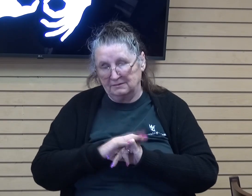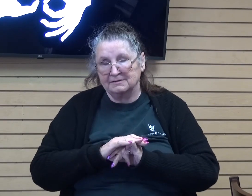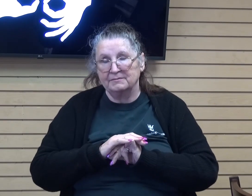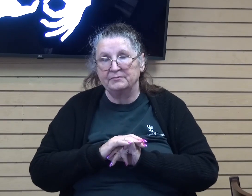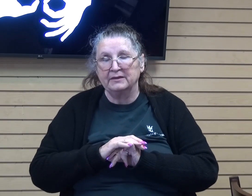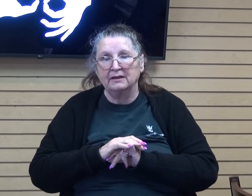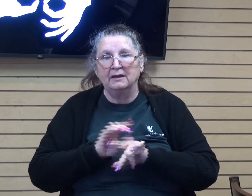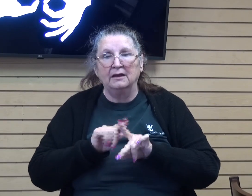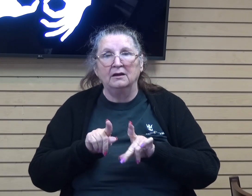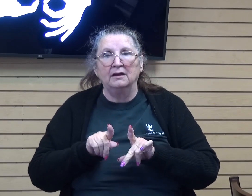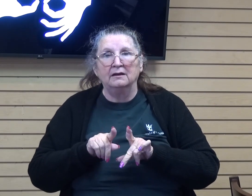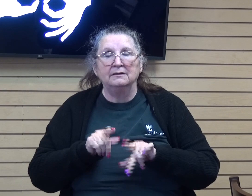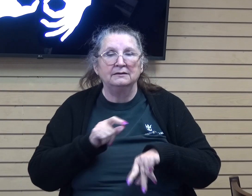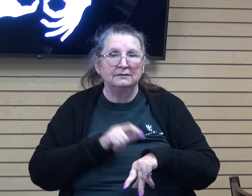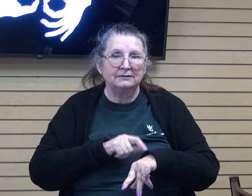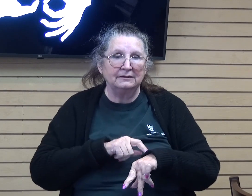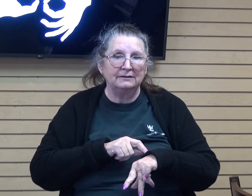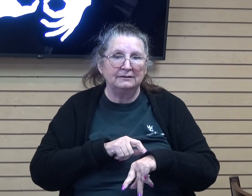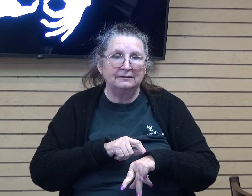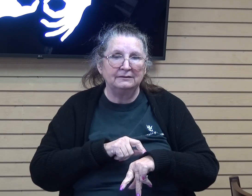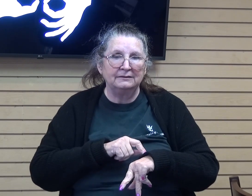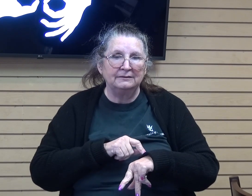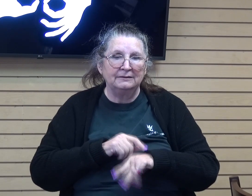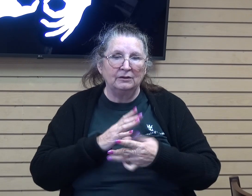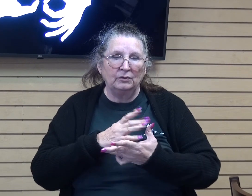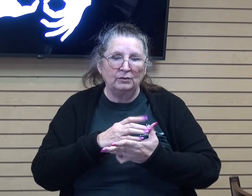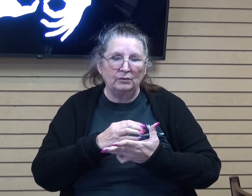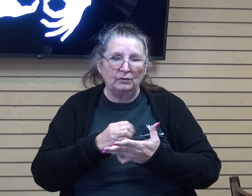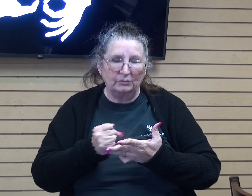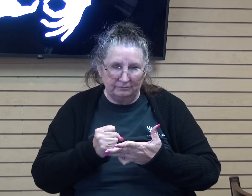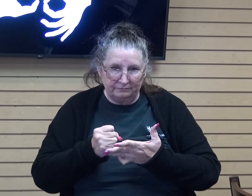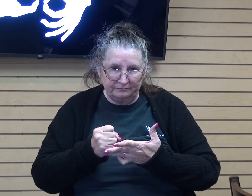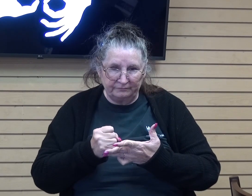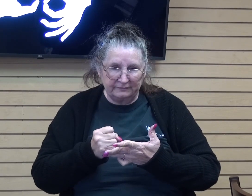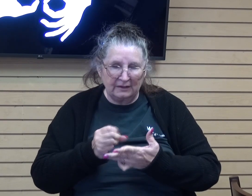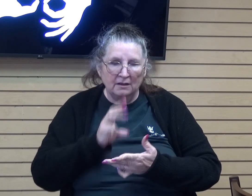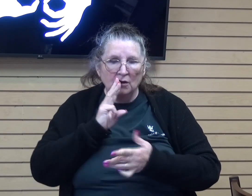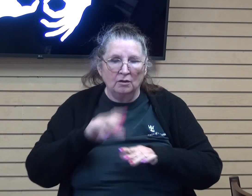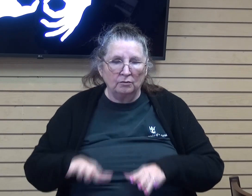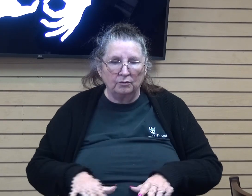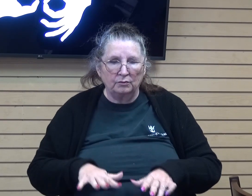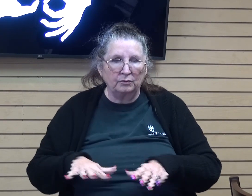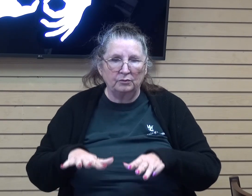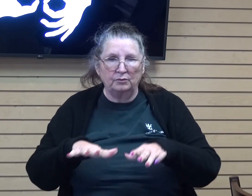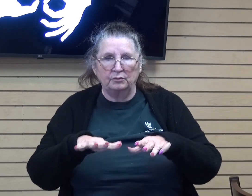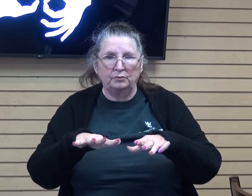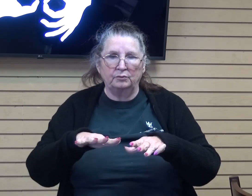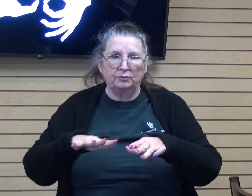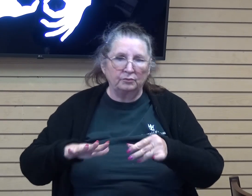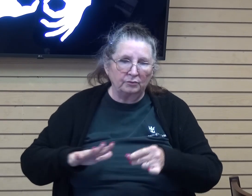But time eventually ran out. The flood waters began to sweep across the earth.